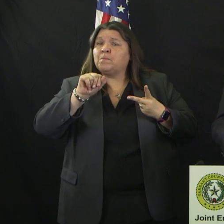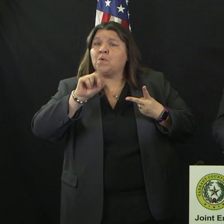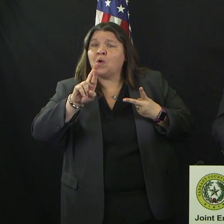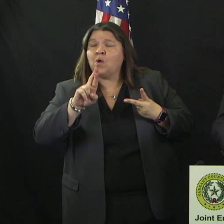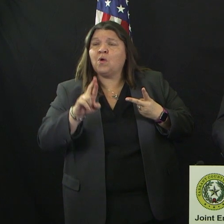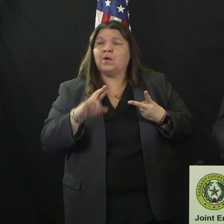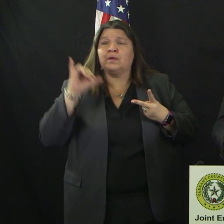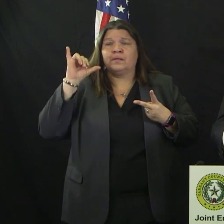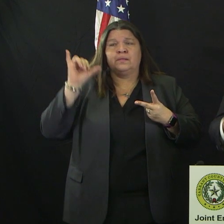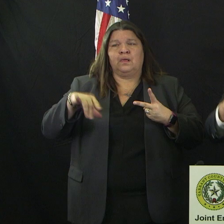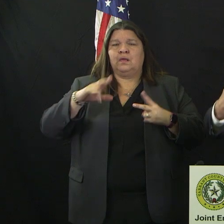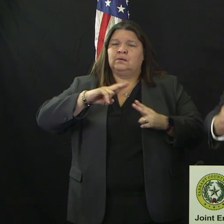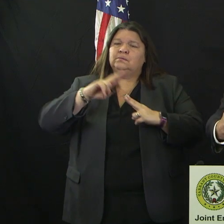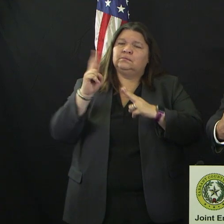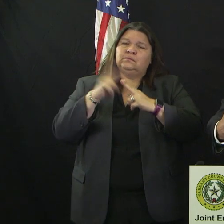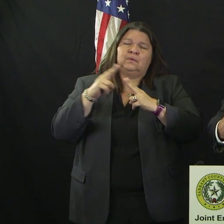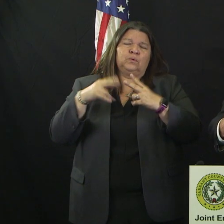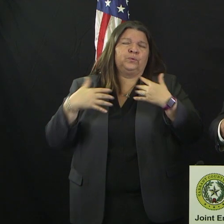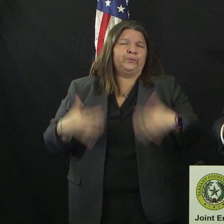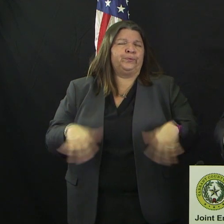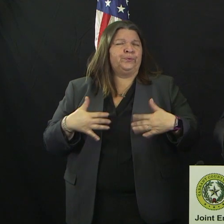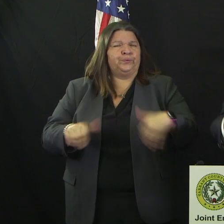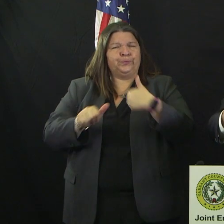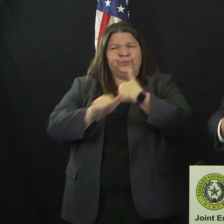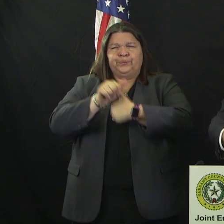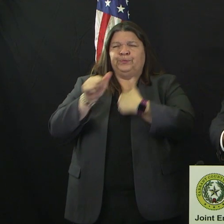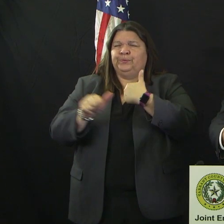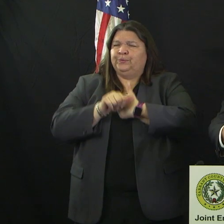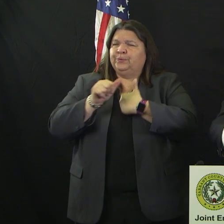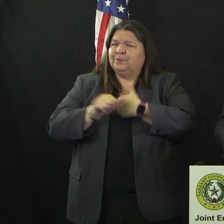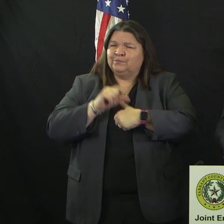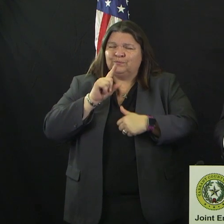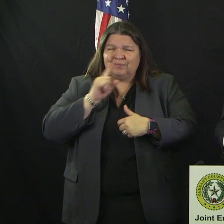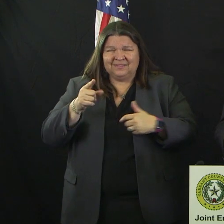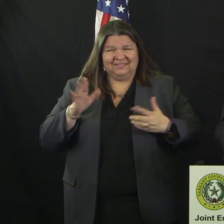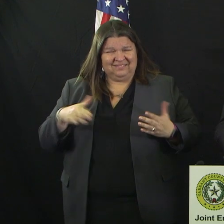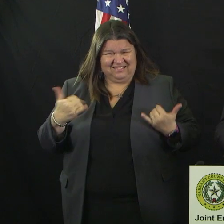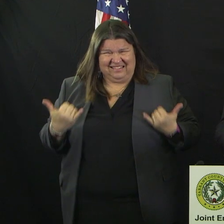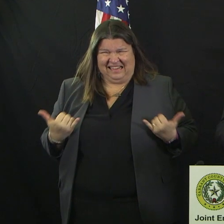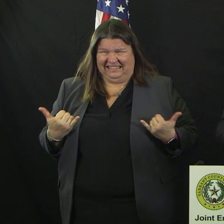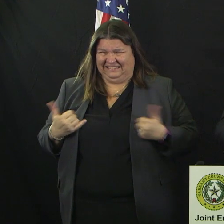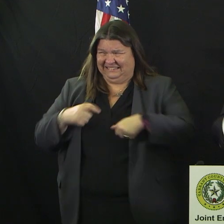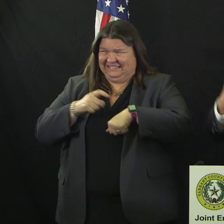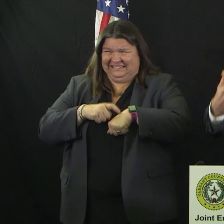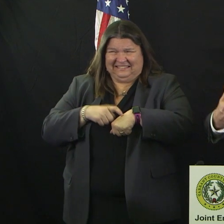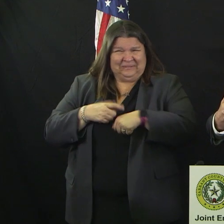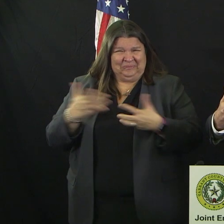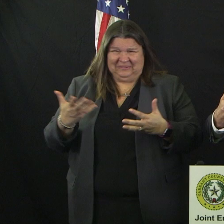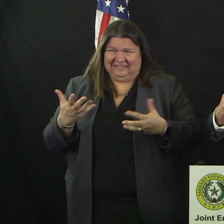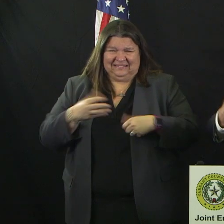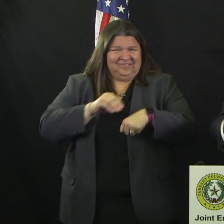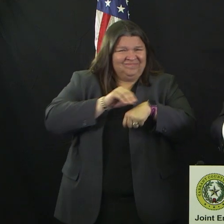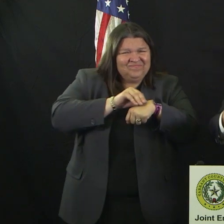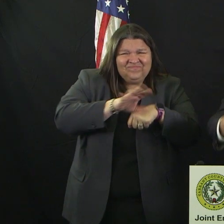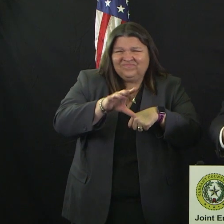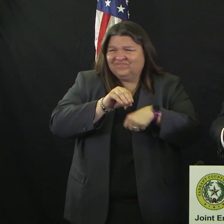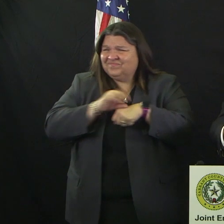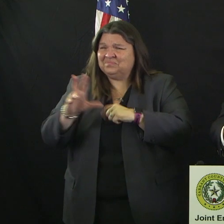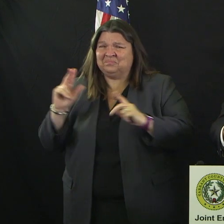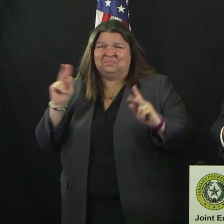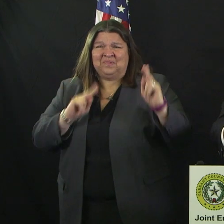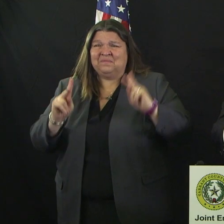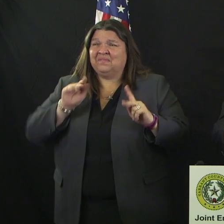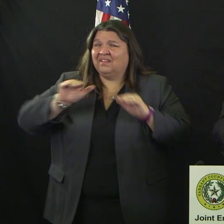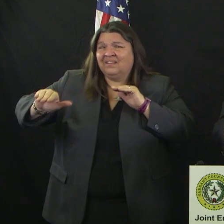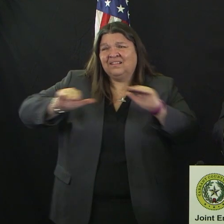we started providing helpful information, providing some guidance. You saw that from the national level and the regional